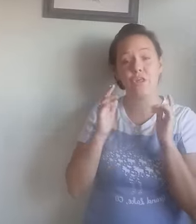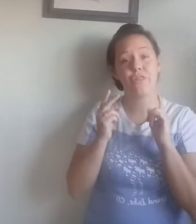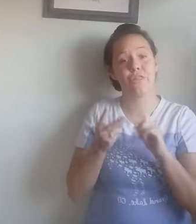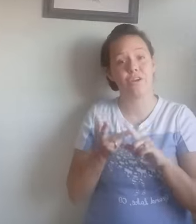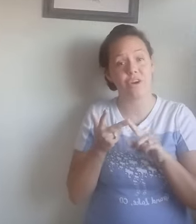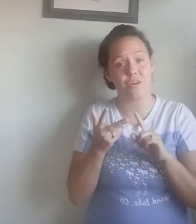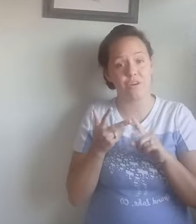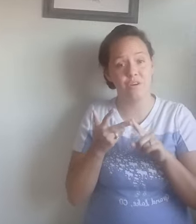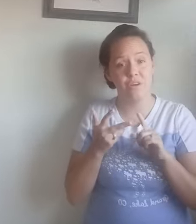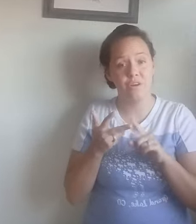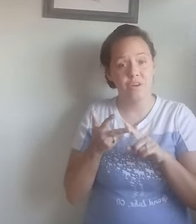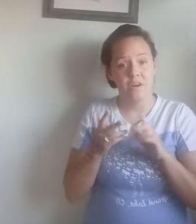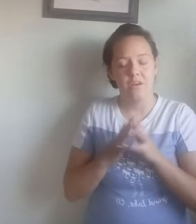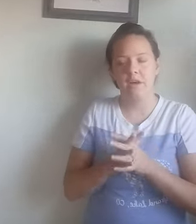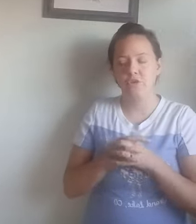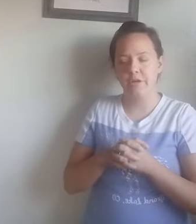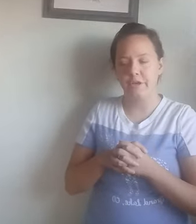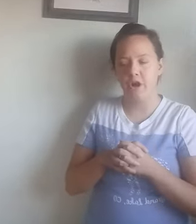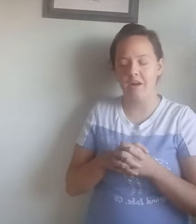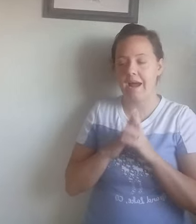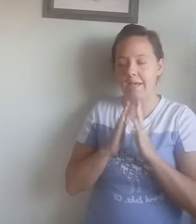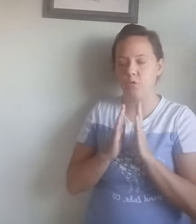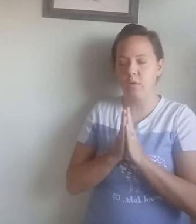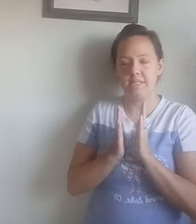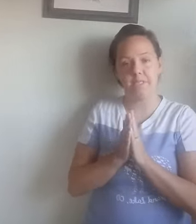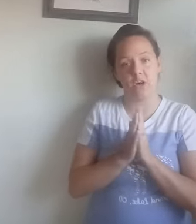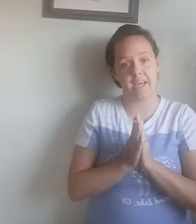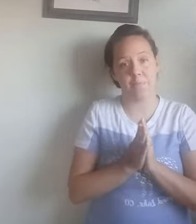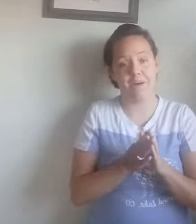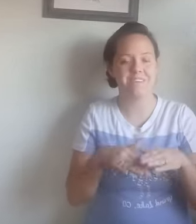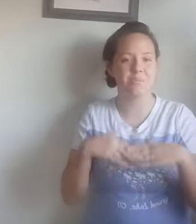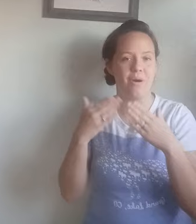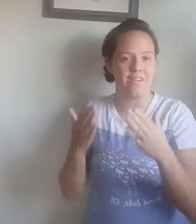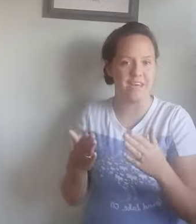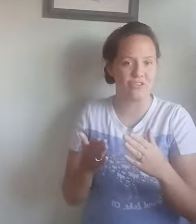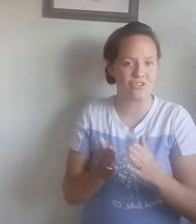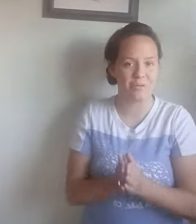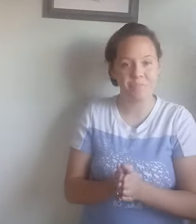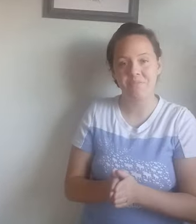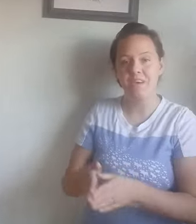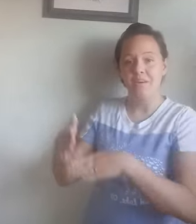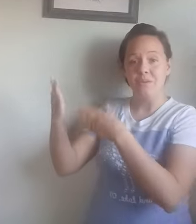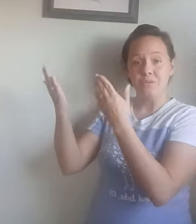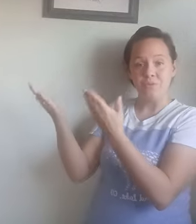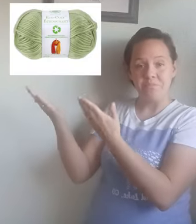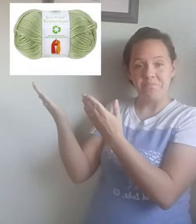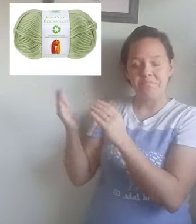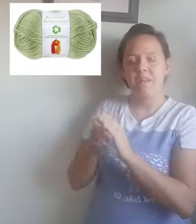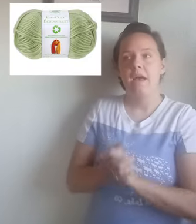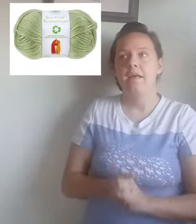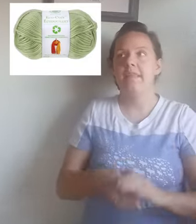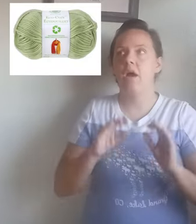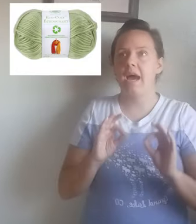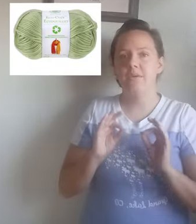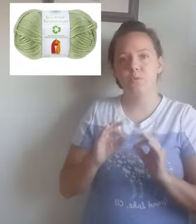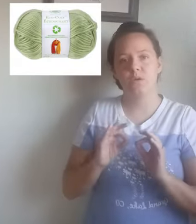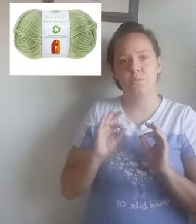the third acrylic yarn I am going to be talking about is polyester. Now, I have worked with